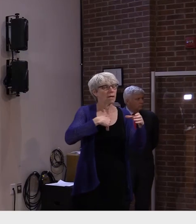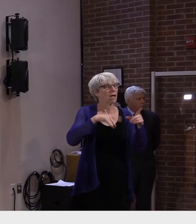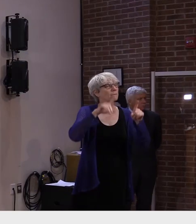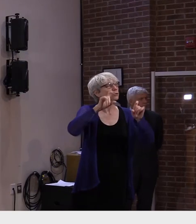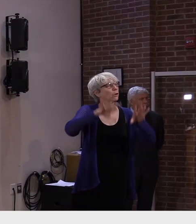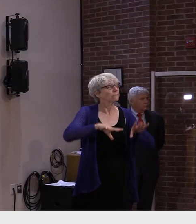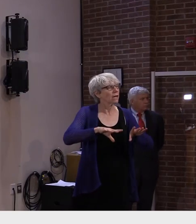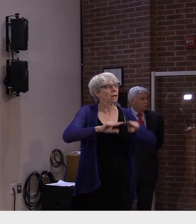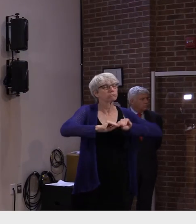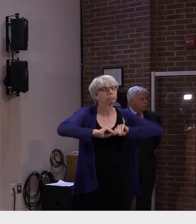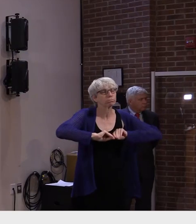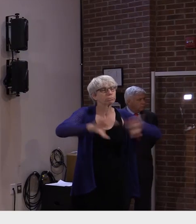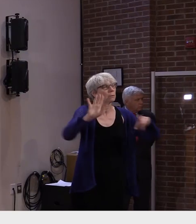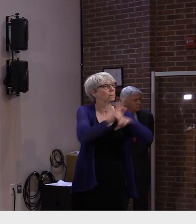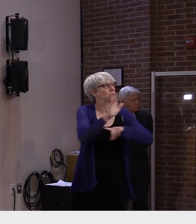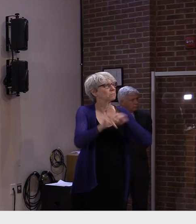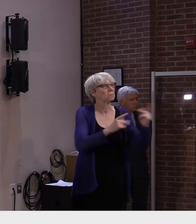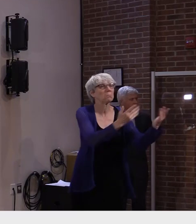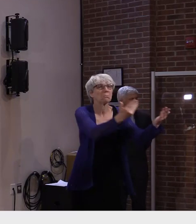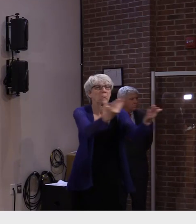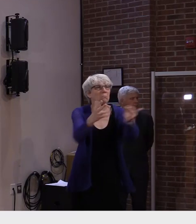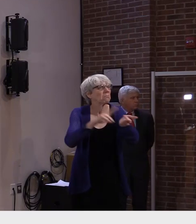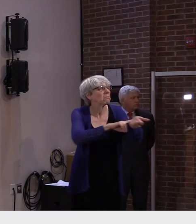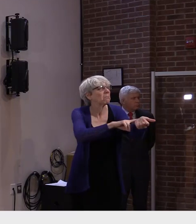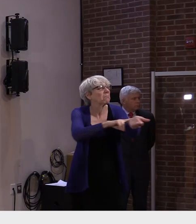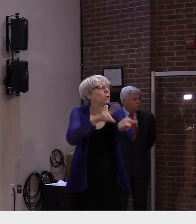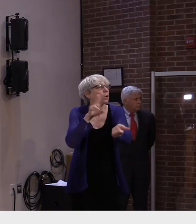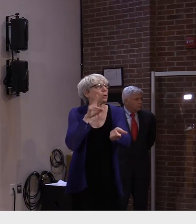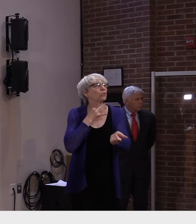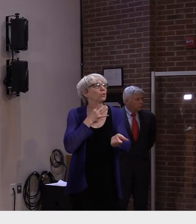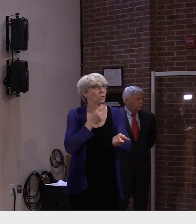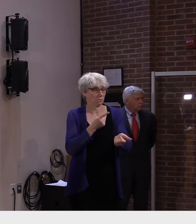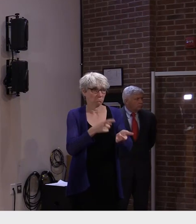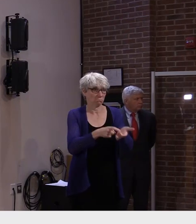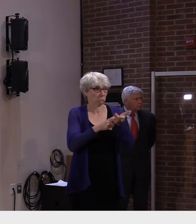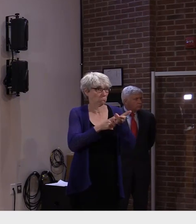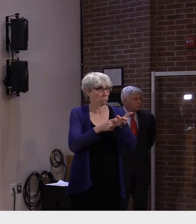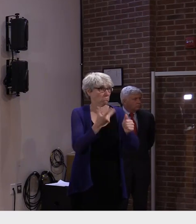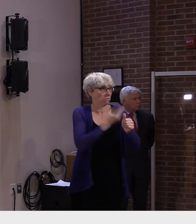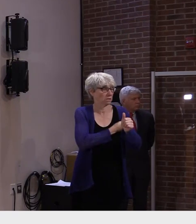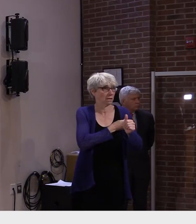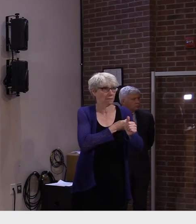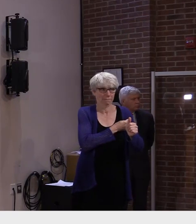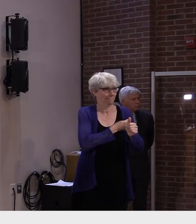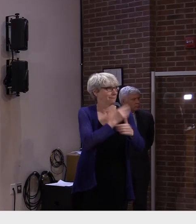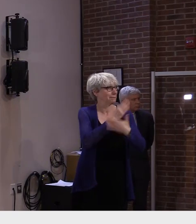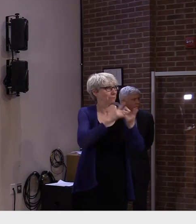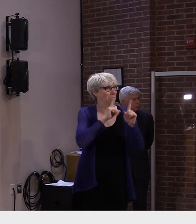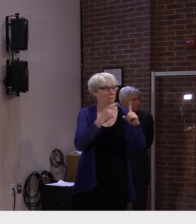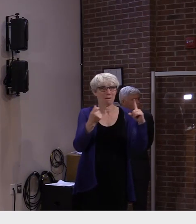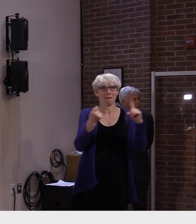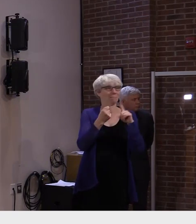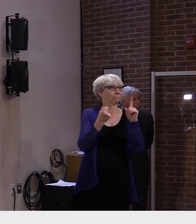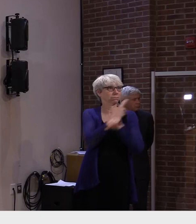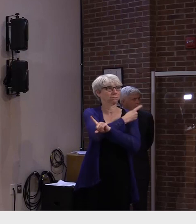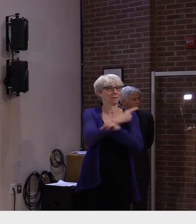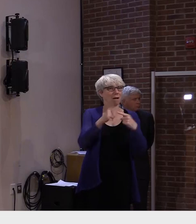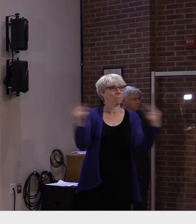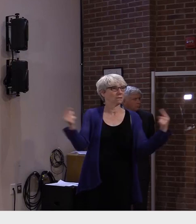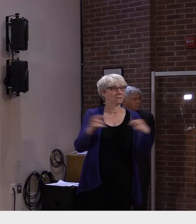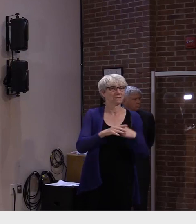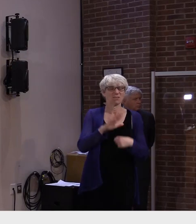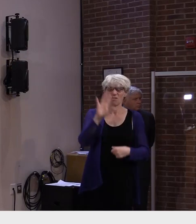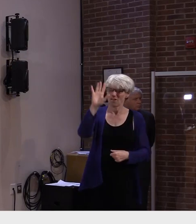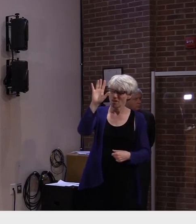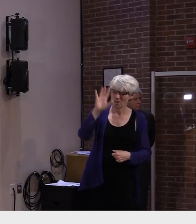mandating the vaccine. And they're already hearing from some businesses that are saying the opposite of what you're saying, that requiring the vaccine will